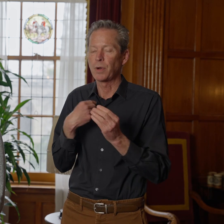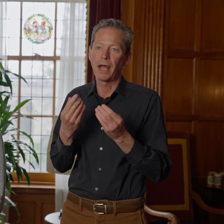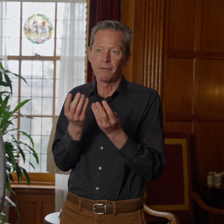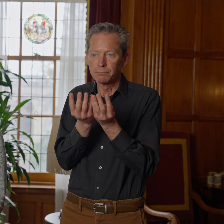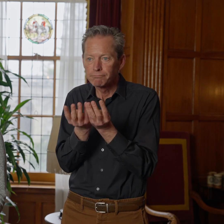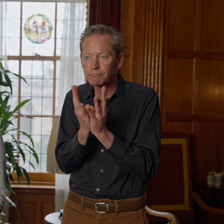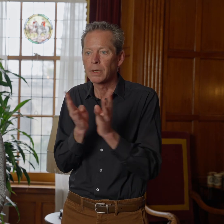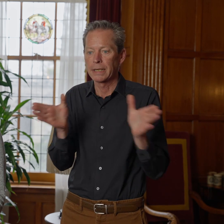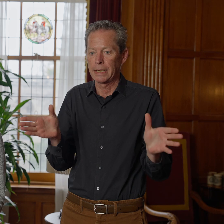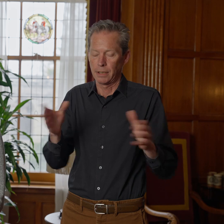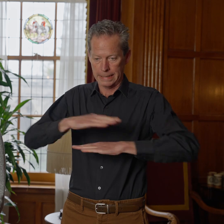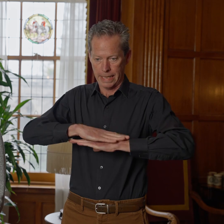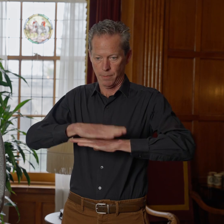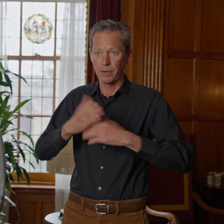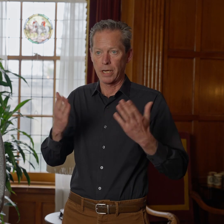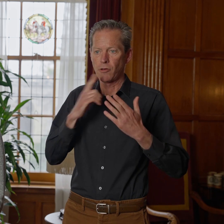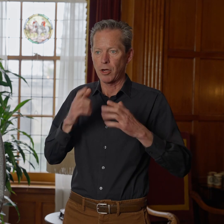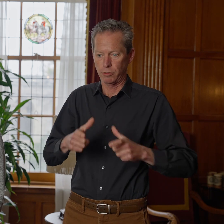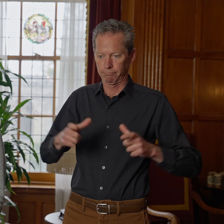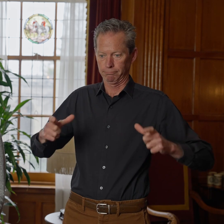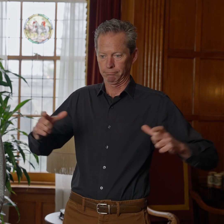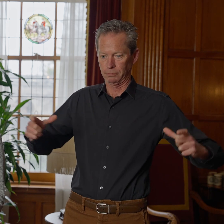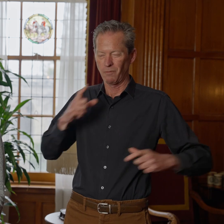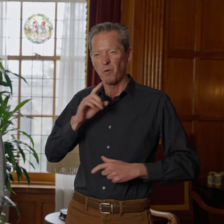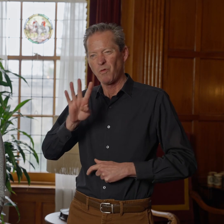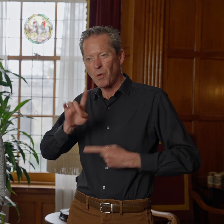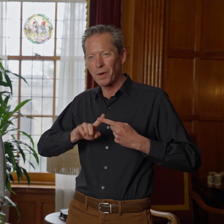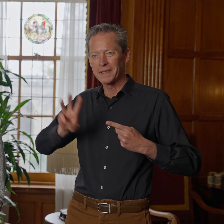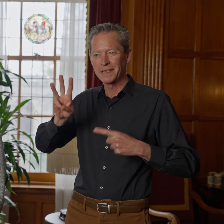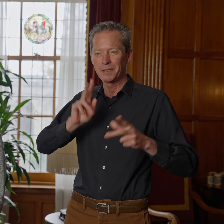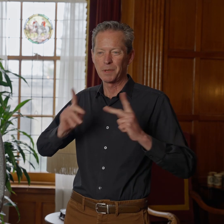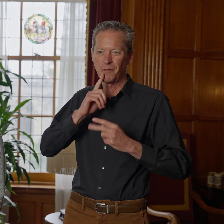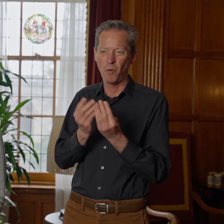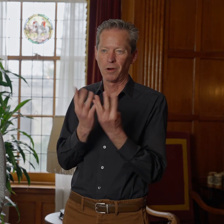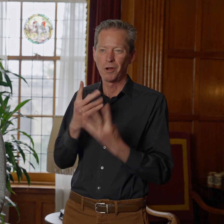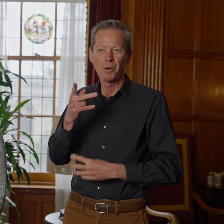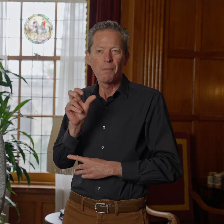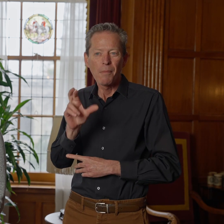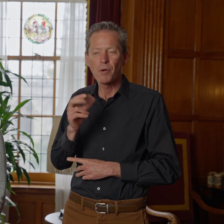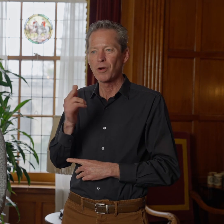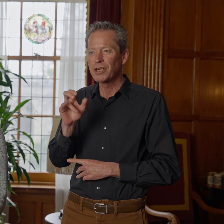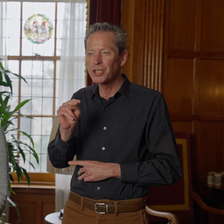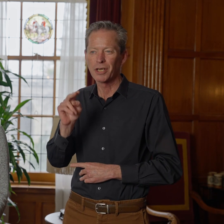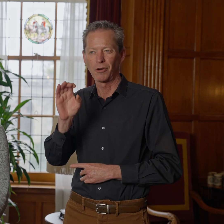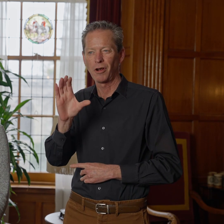open for four to six people to play poker or gin or contract bridge, which was another game that he enjoyed.